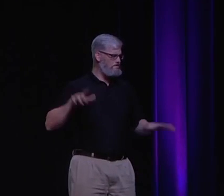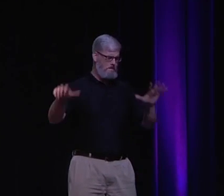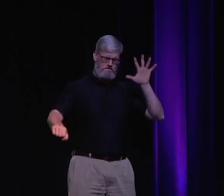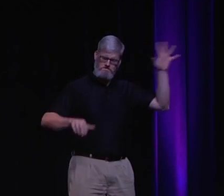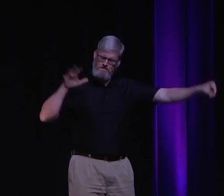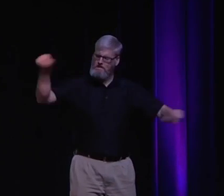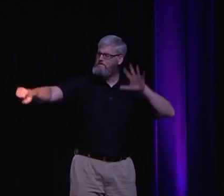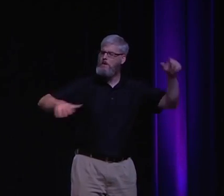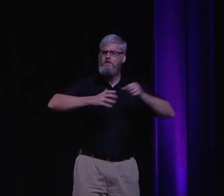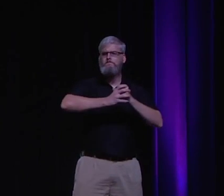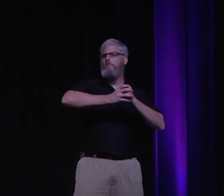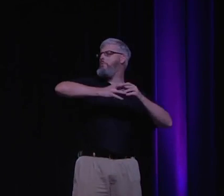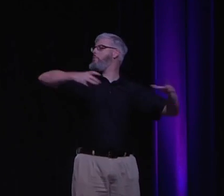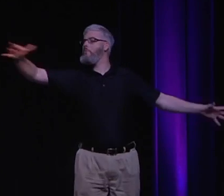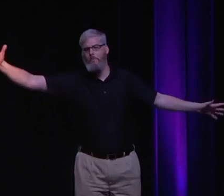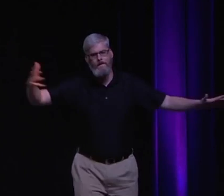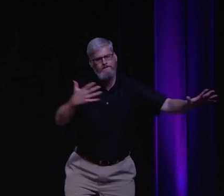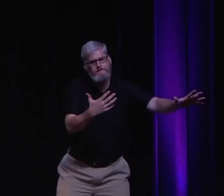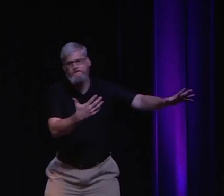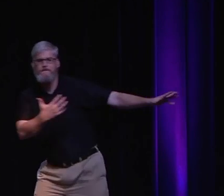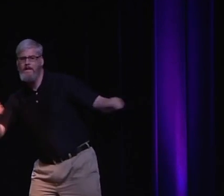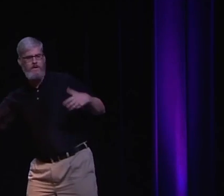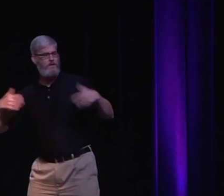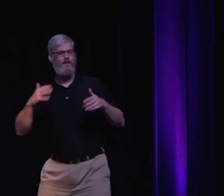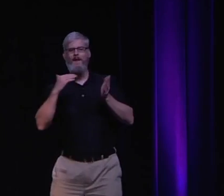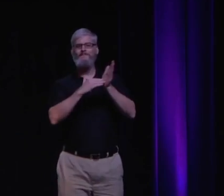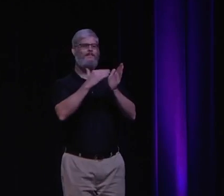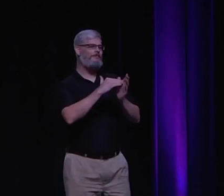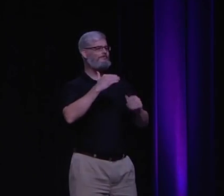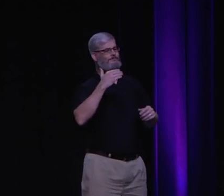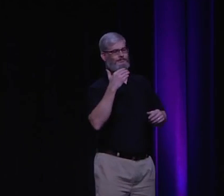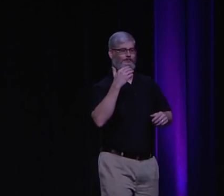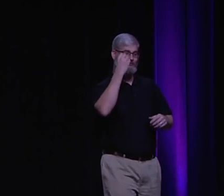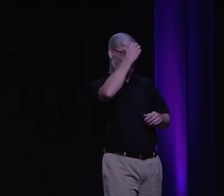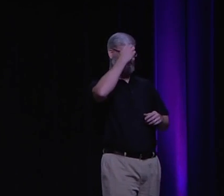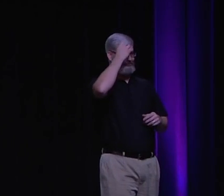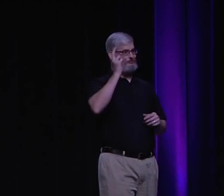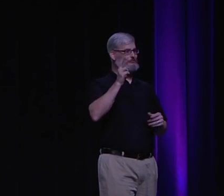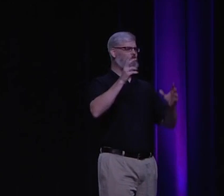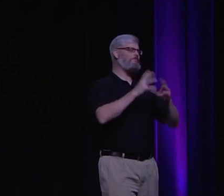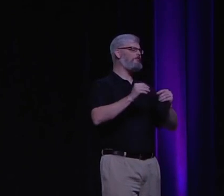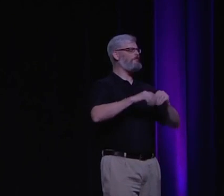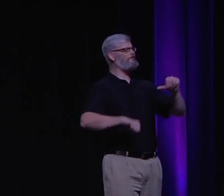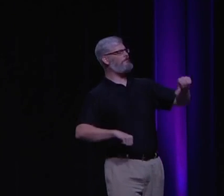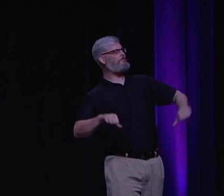And Islam, in historical context, was the largest empire. They grew the fastest, they took over the most land.